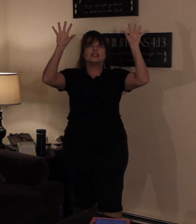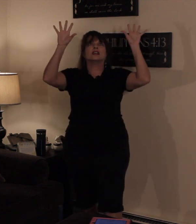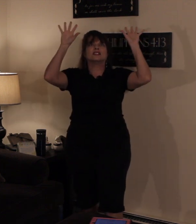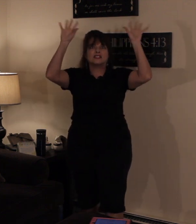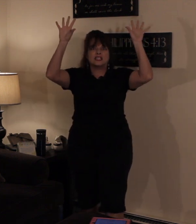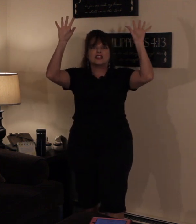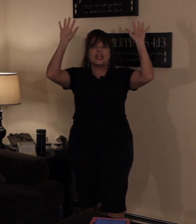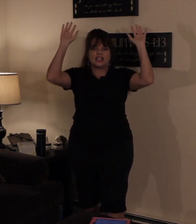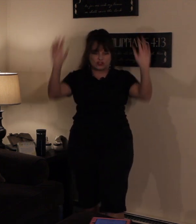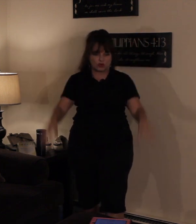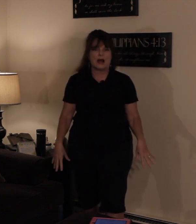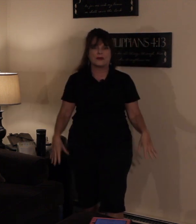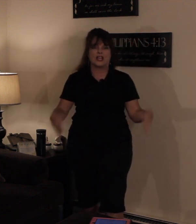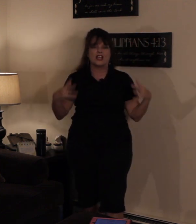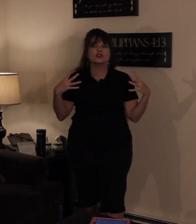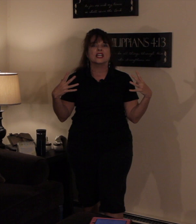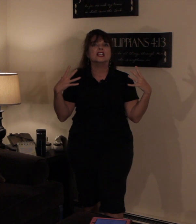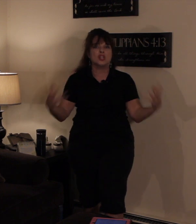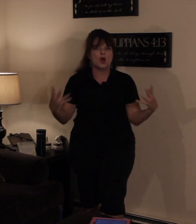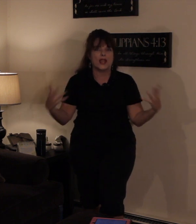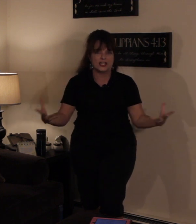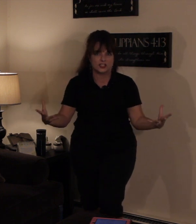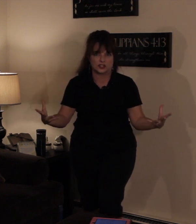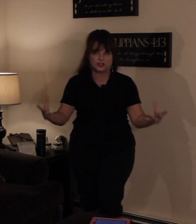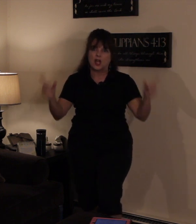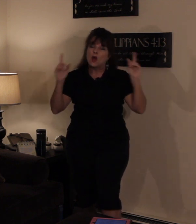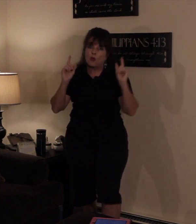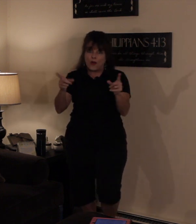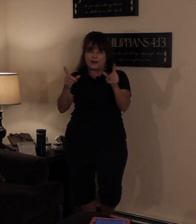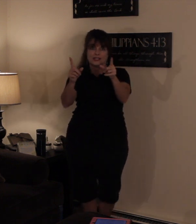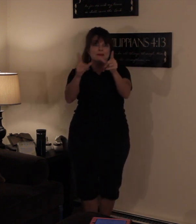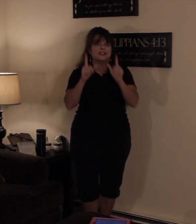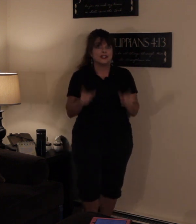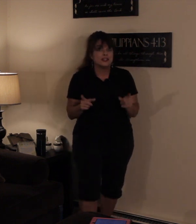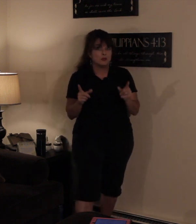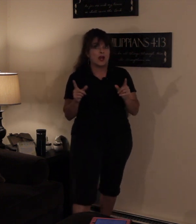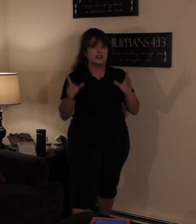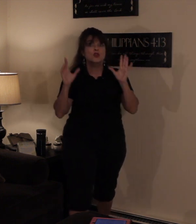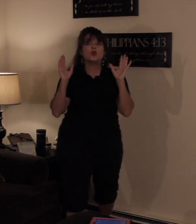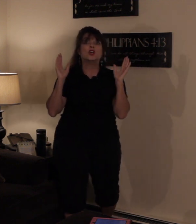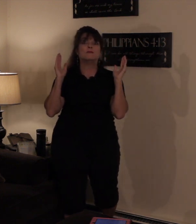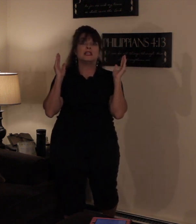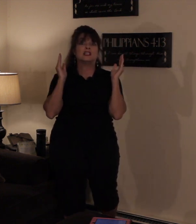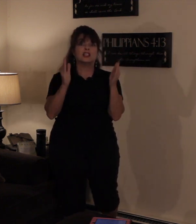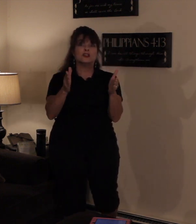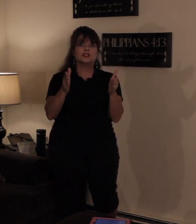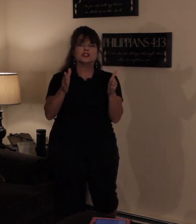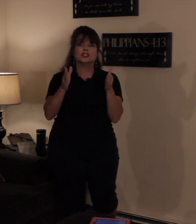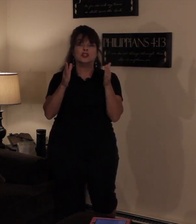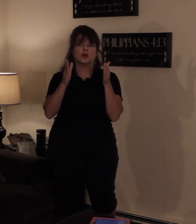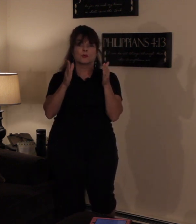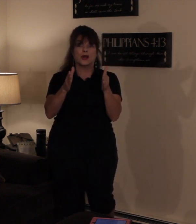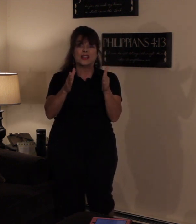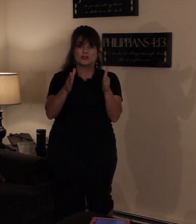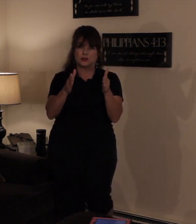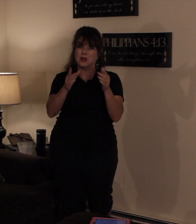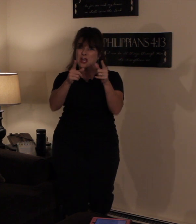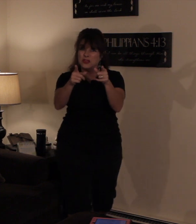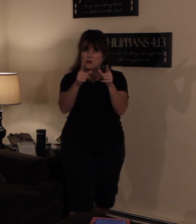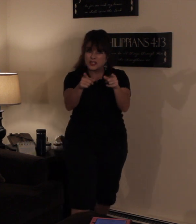the ceiling and dropping and you're getting no answers? Well, let me tell you what, you could be closer to your breakthrough than what